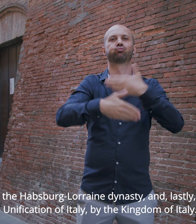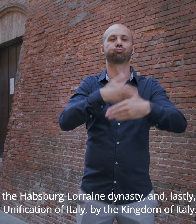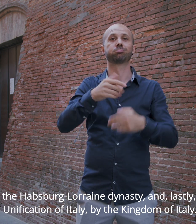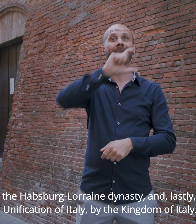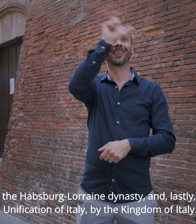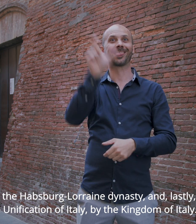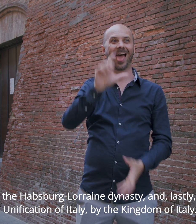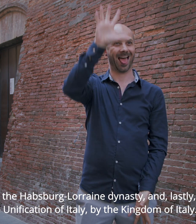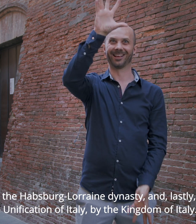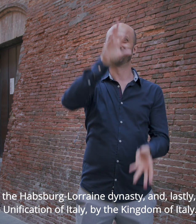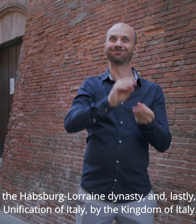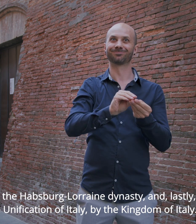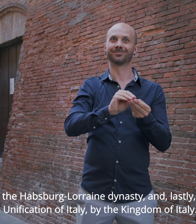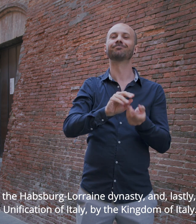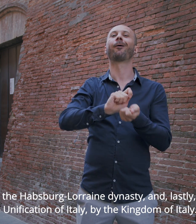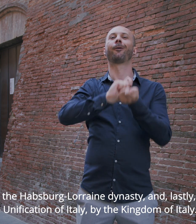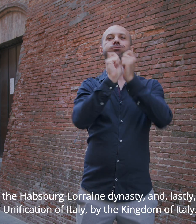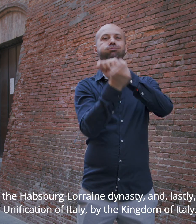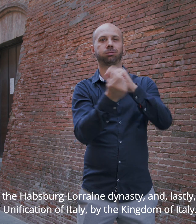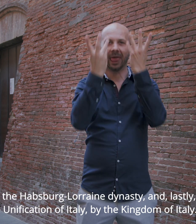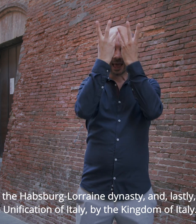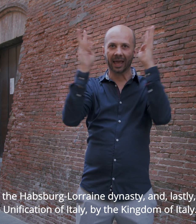after the unification of Italy, by the Kingdom of Italy.